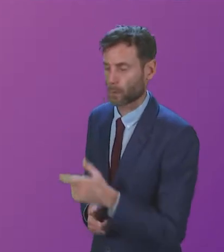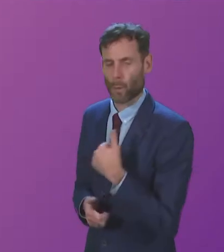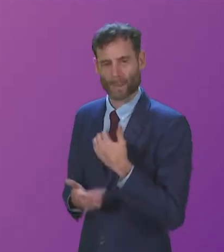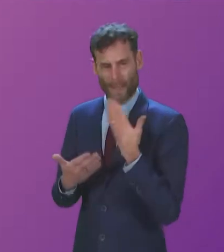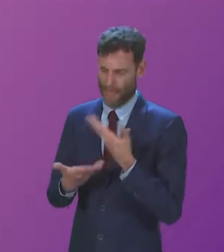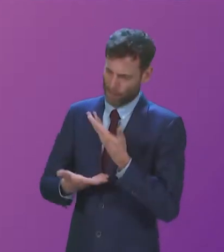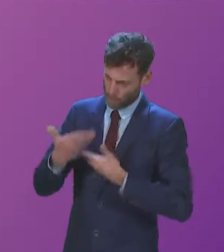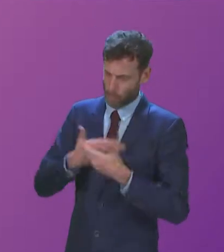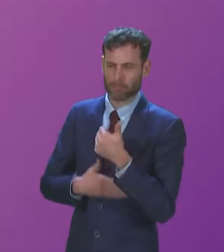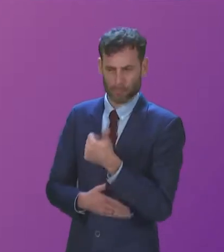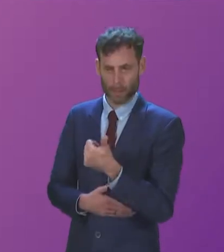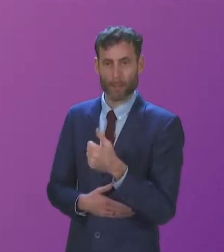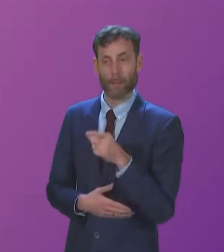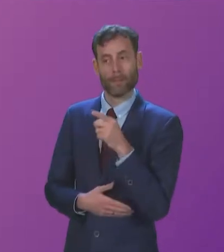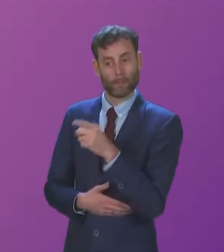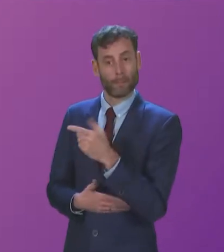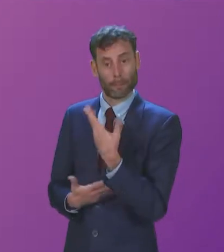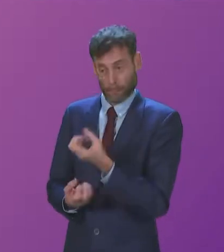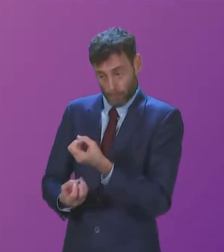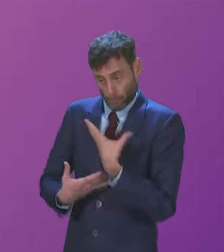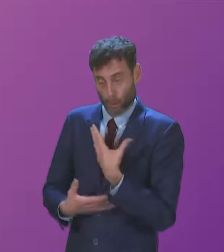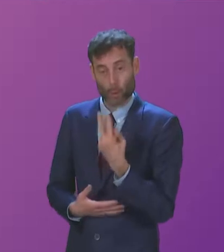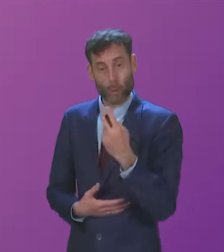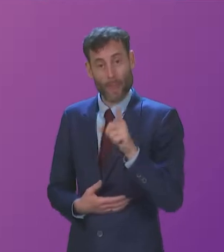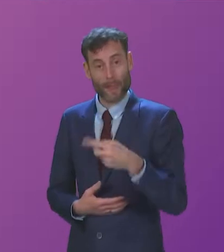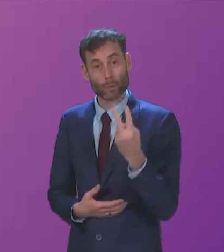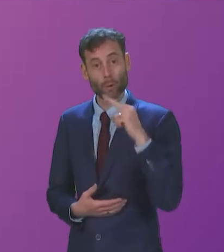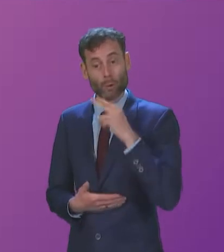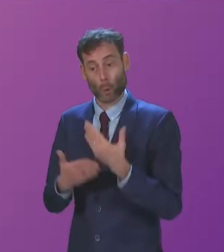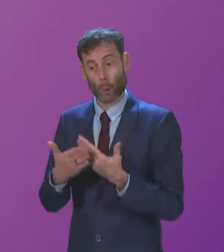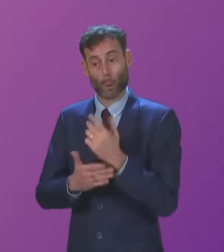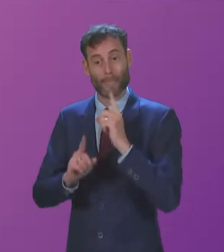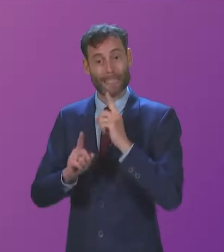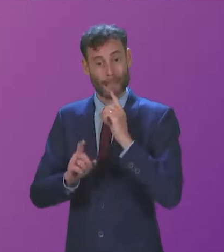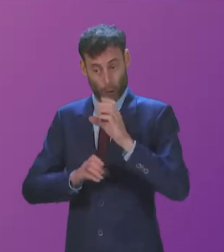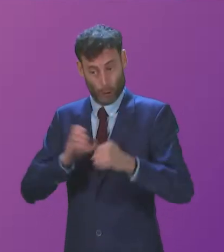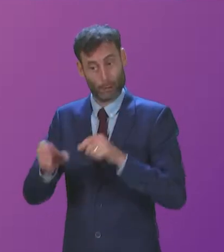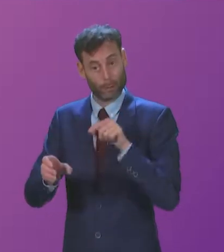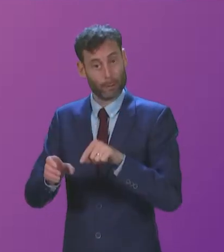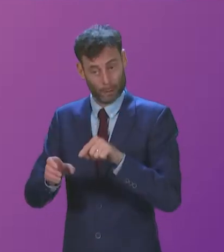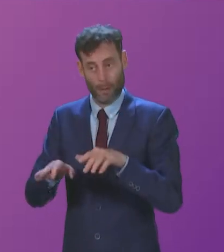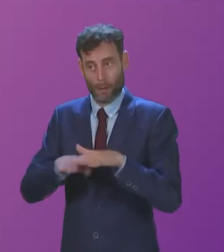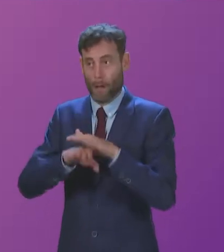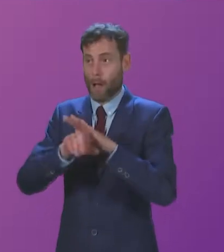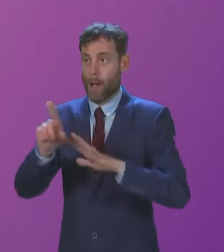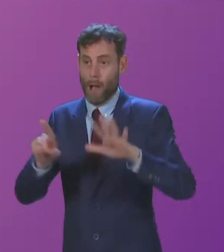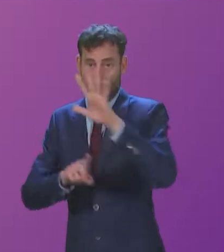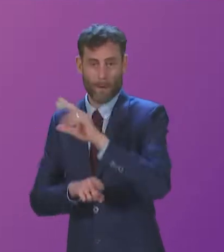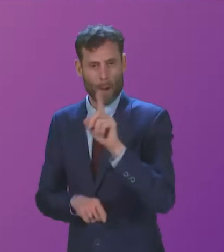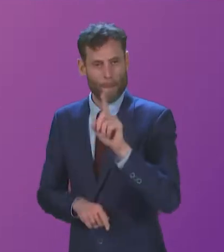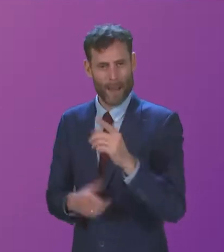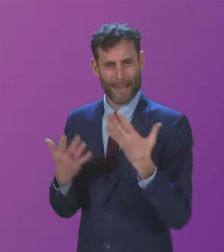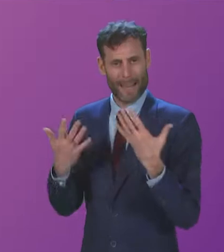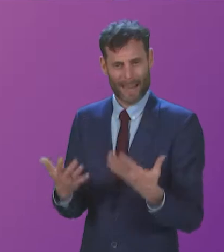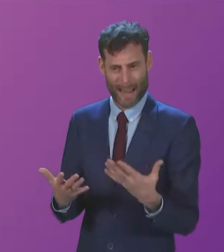for that. And indeed, the Cabinet Secretary has confirmed just now that 2,200 new teachers have been recruited. But we are also in a